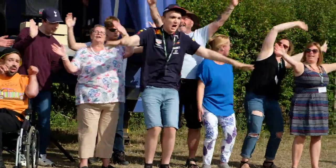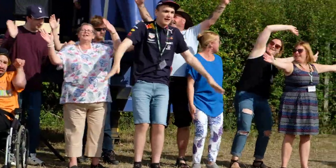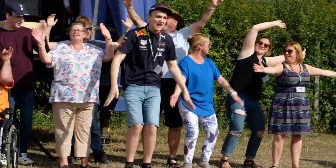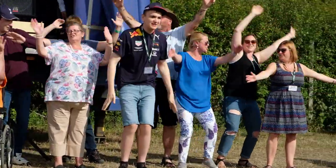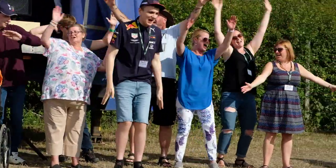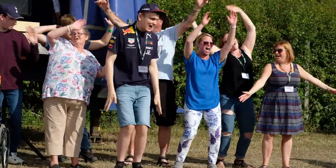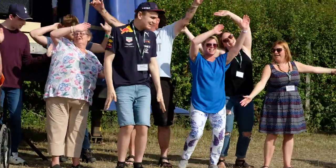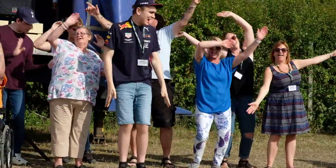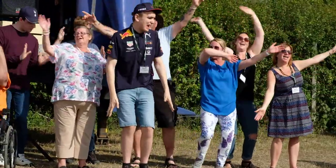sun and shine.